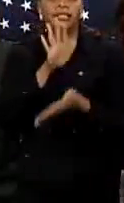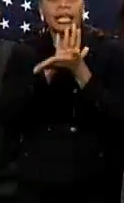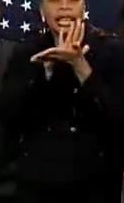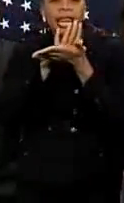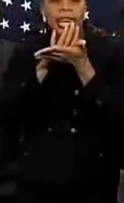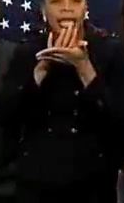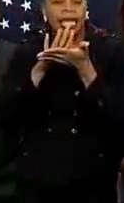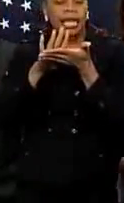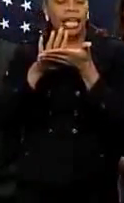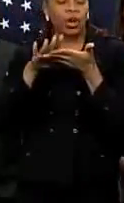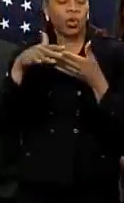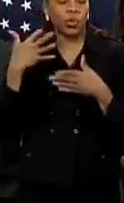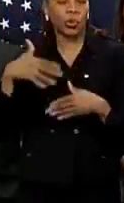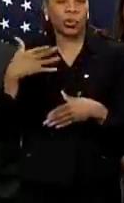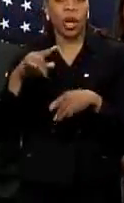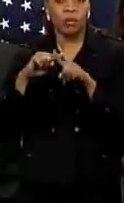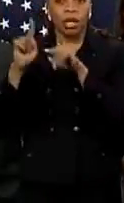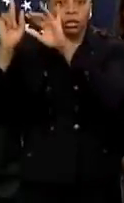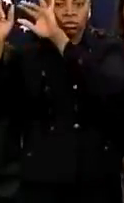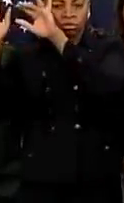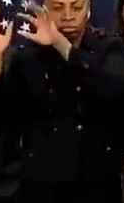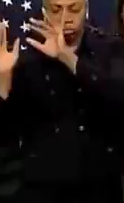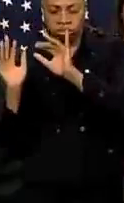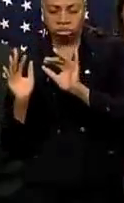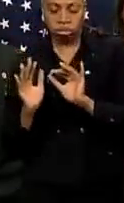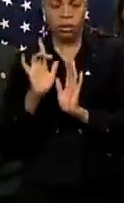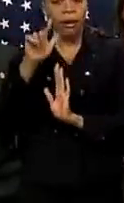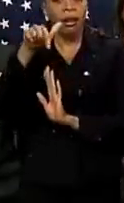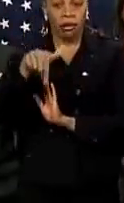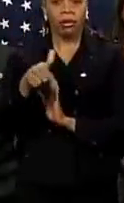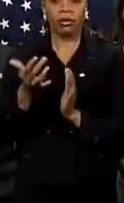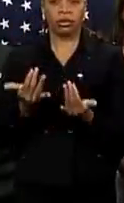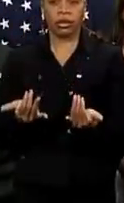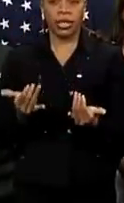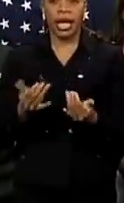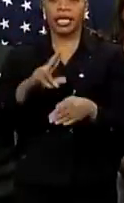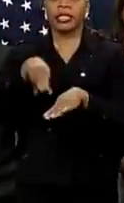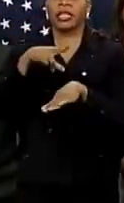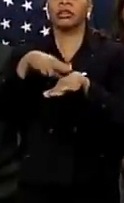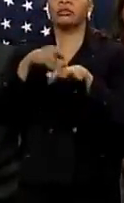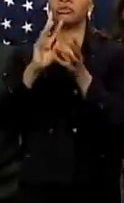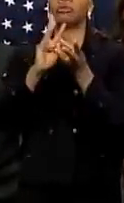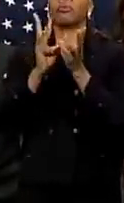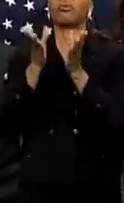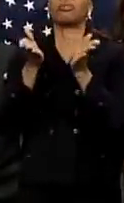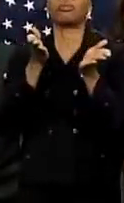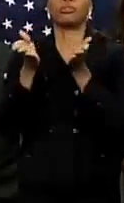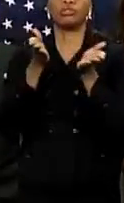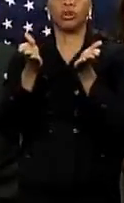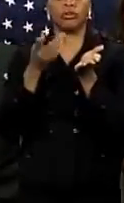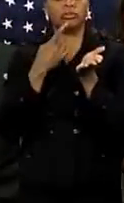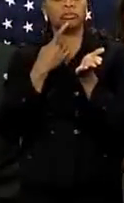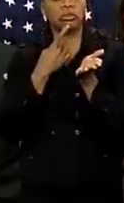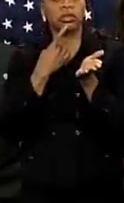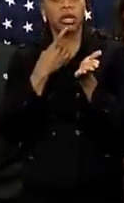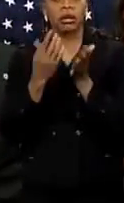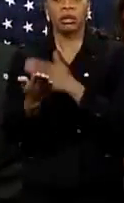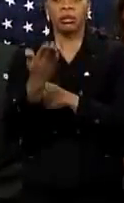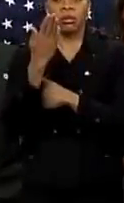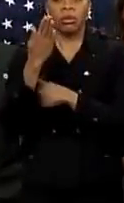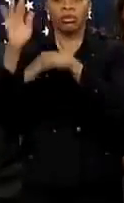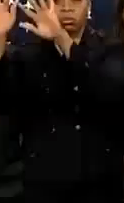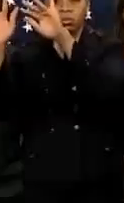But the heavy snow is supposed to come in later on. The National Weather Service says that this morning it